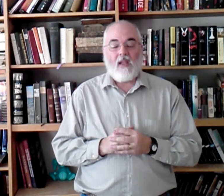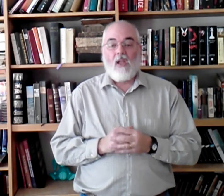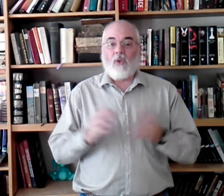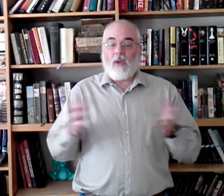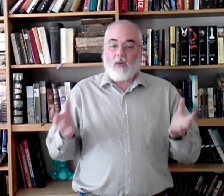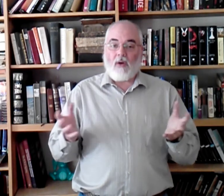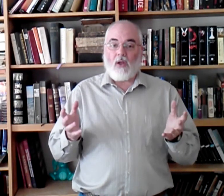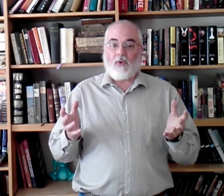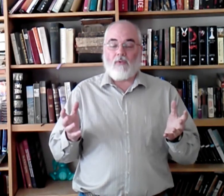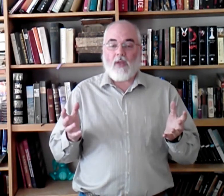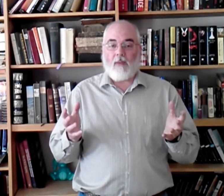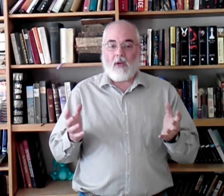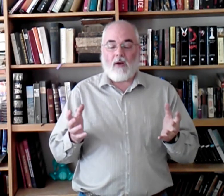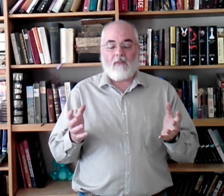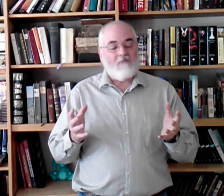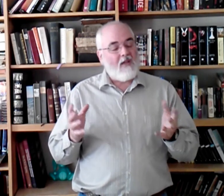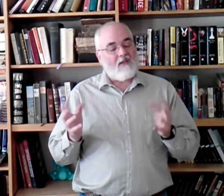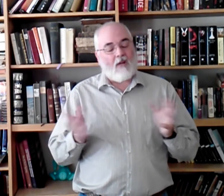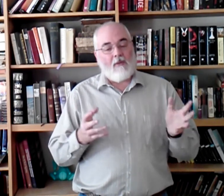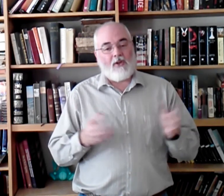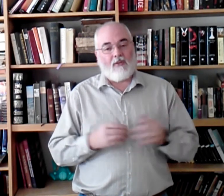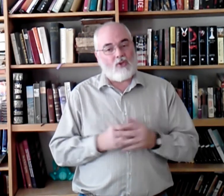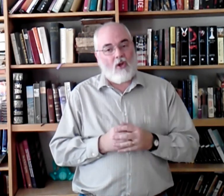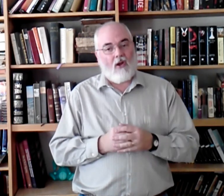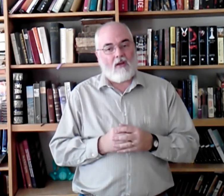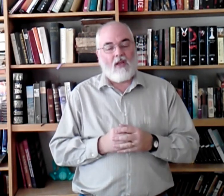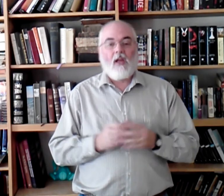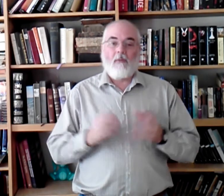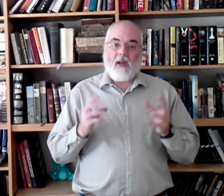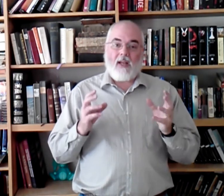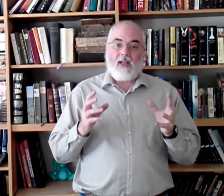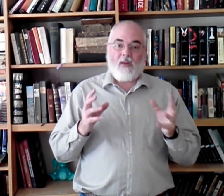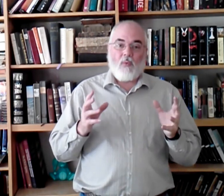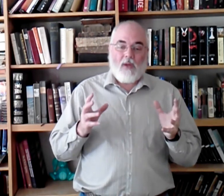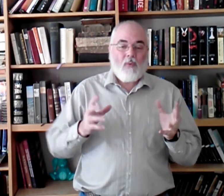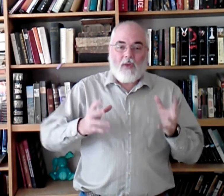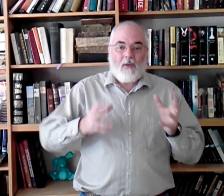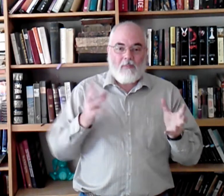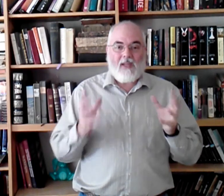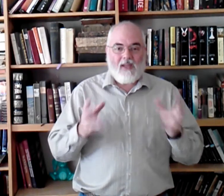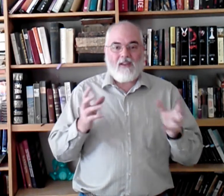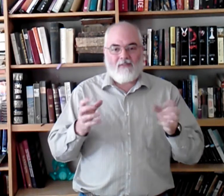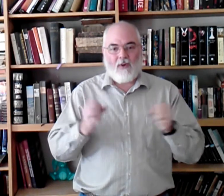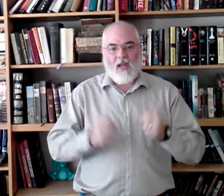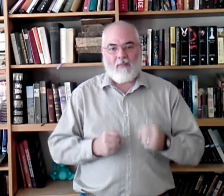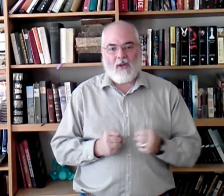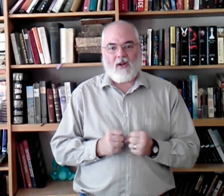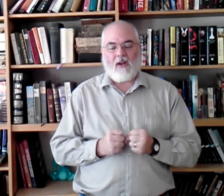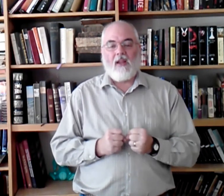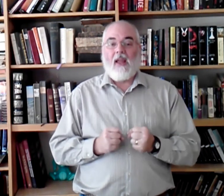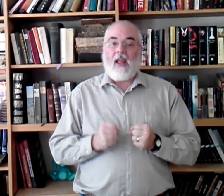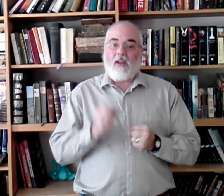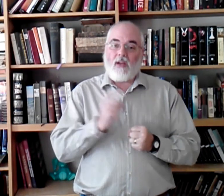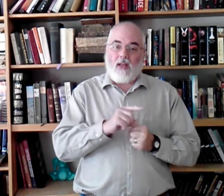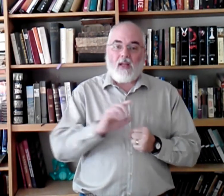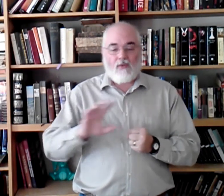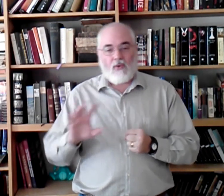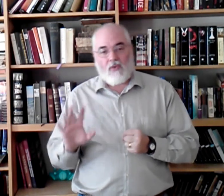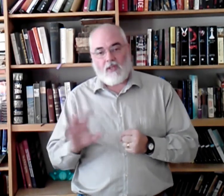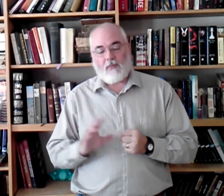So here we're going to go through the vocabulary. Not going be much of a song, but it will be vocabulary. And you need to get through this